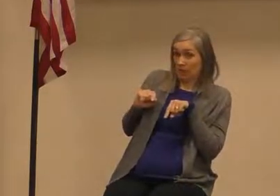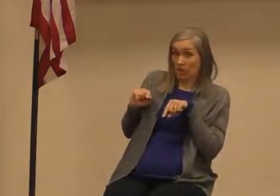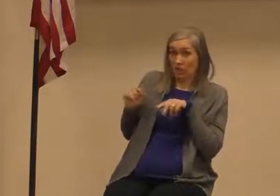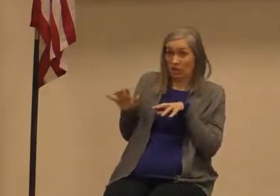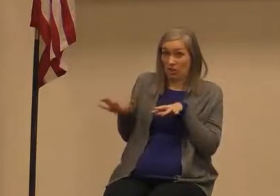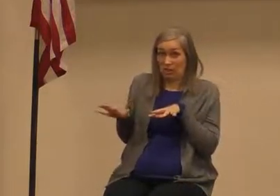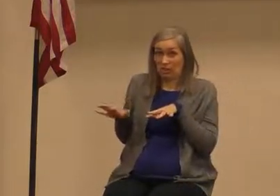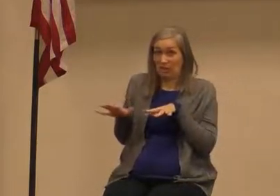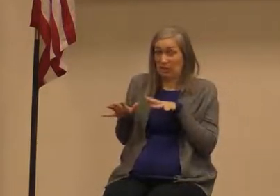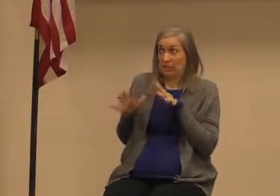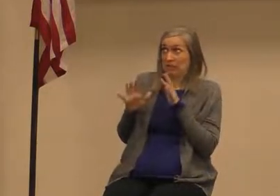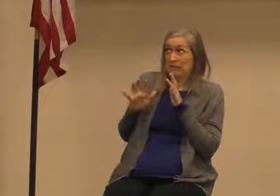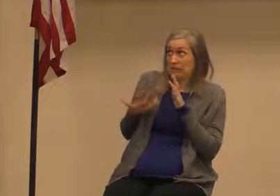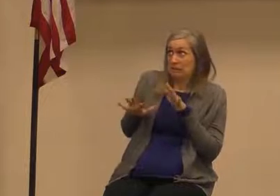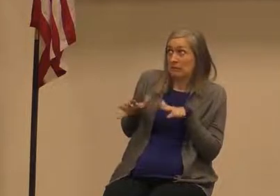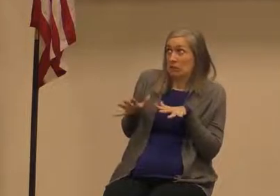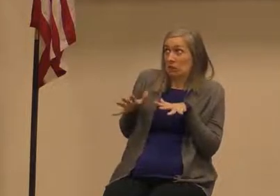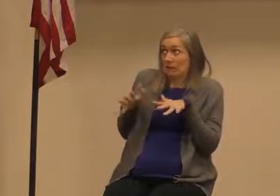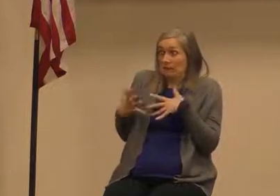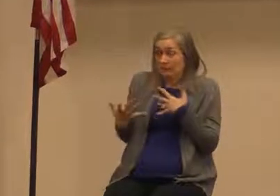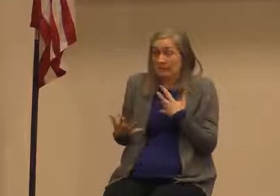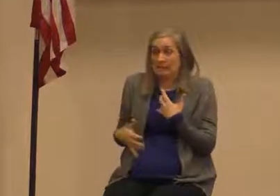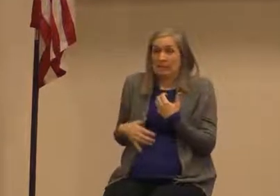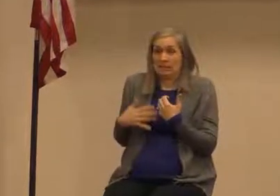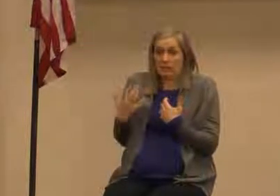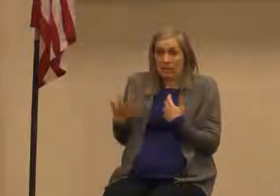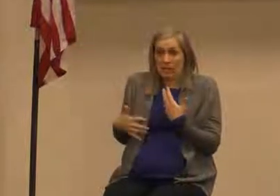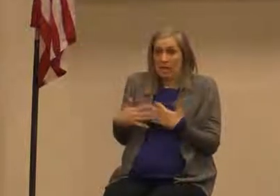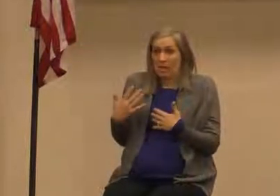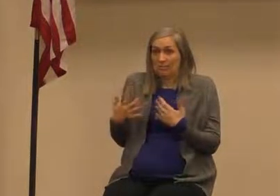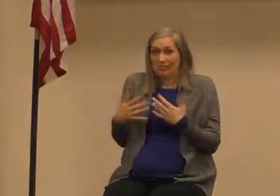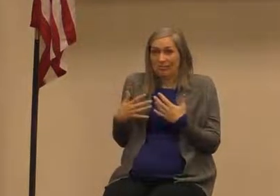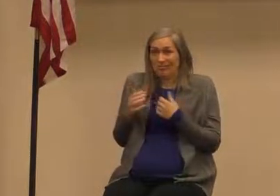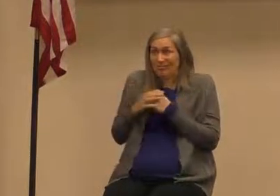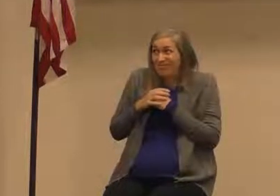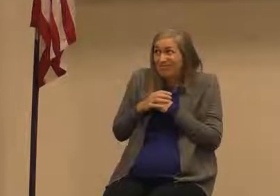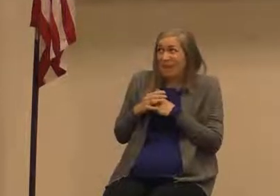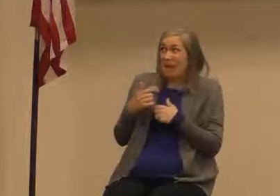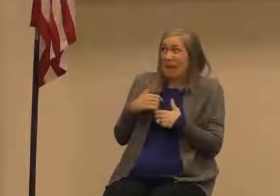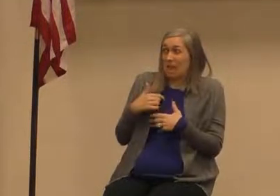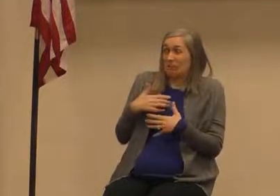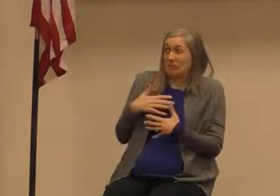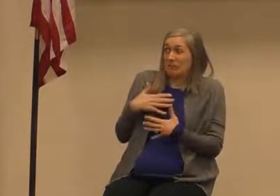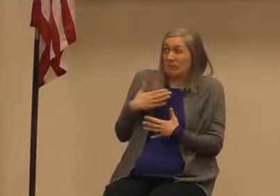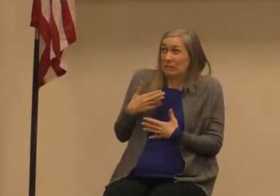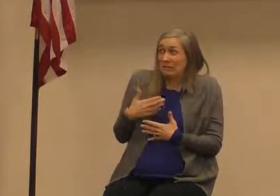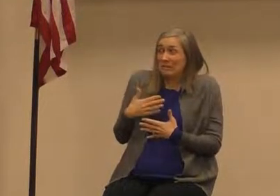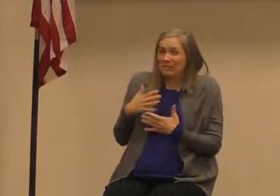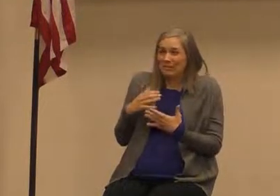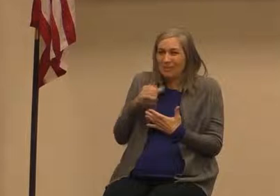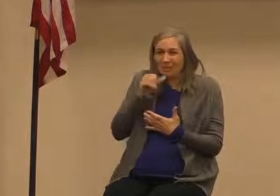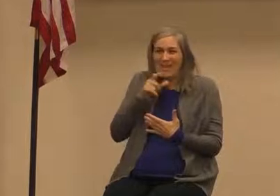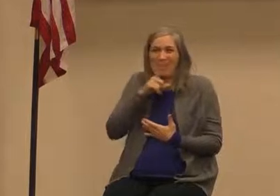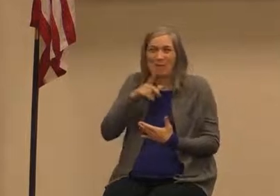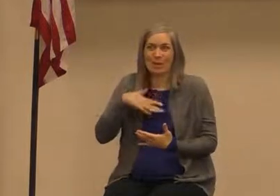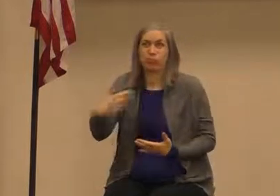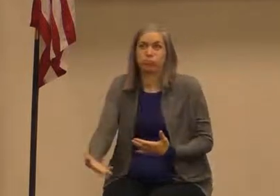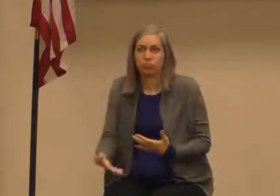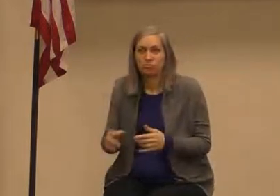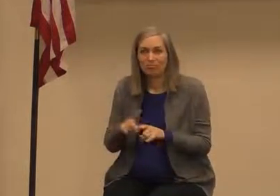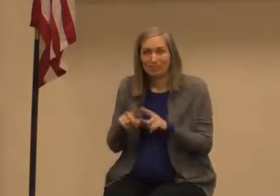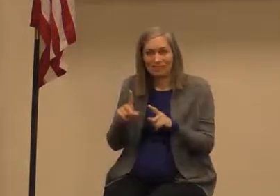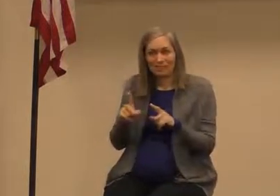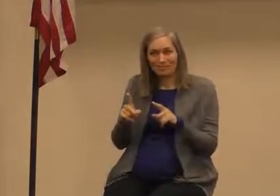with his hesitation with his I don't know unwillingness I think he was willing but he was scared he was